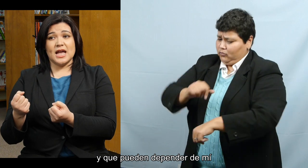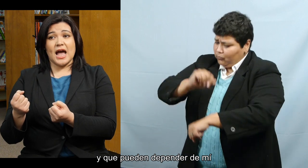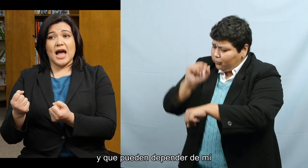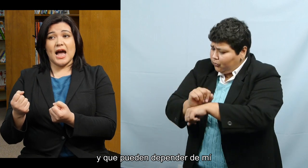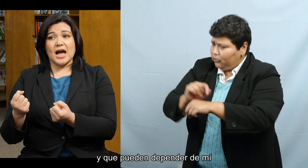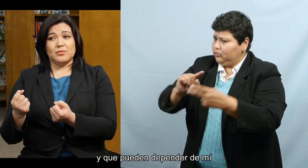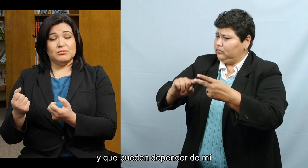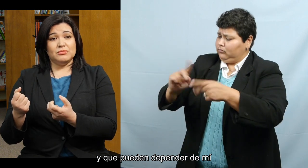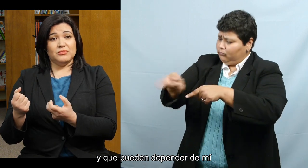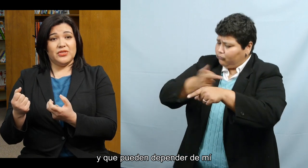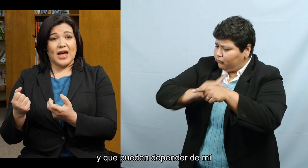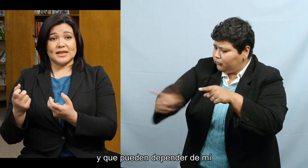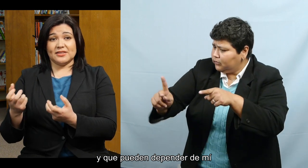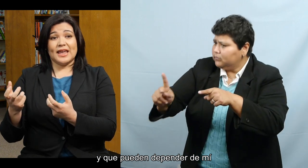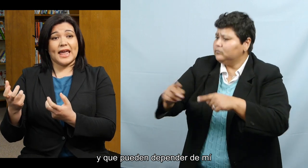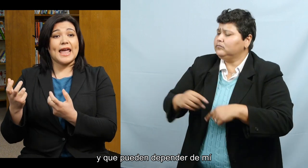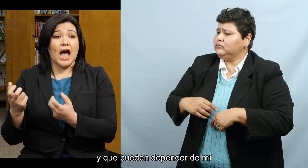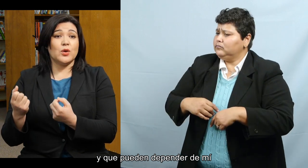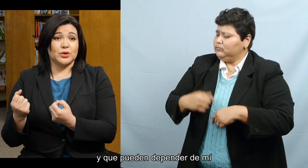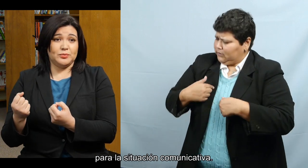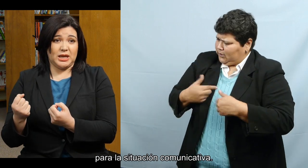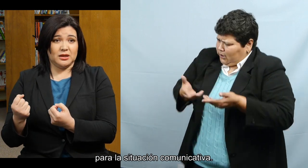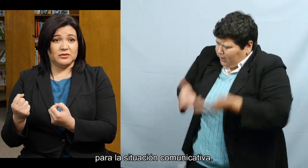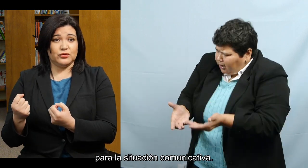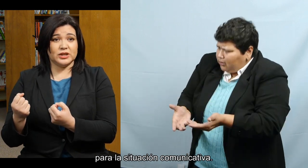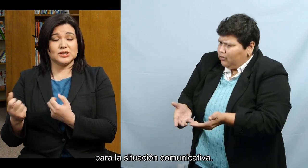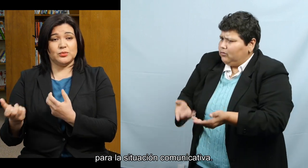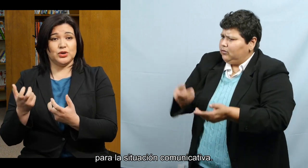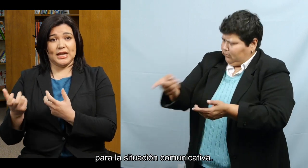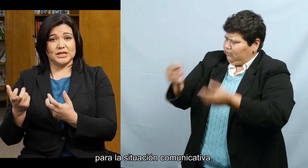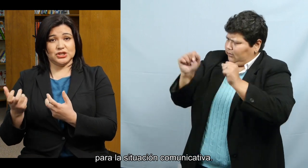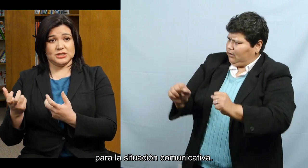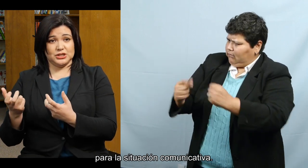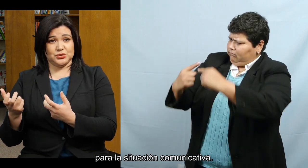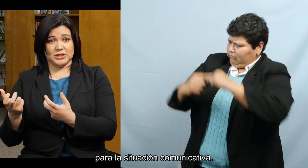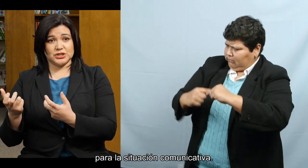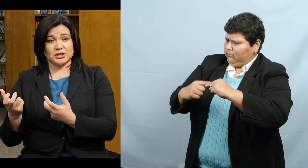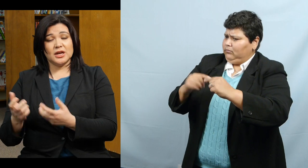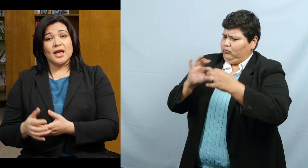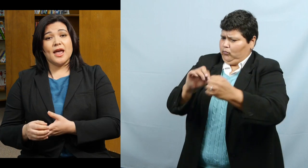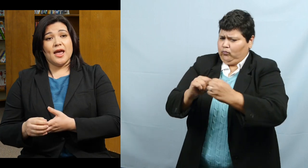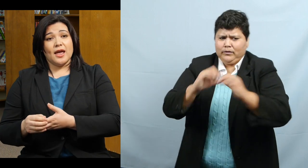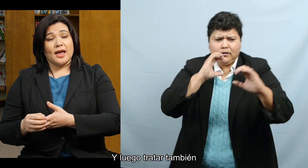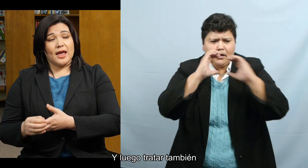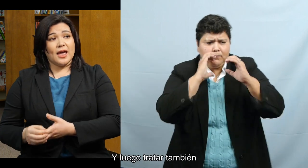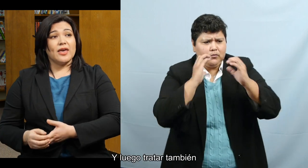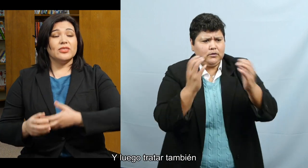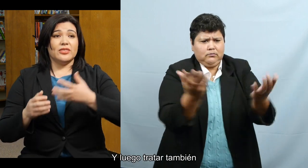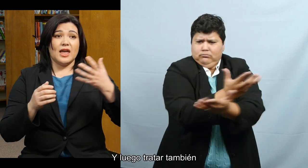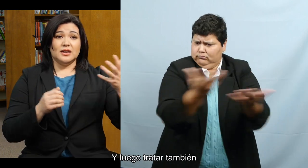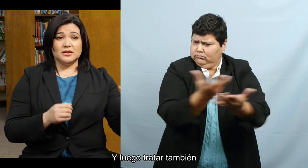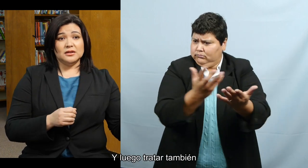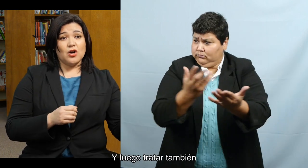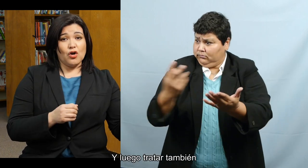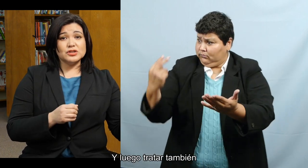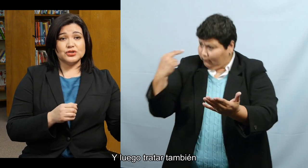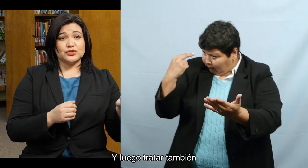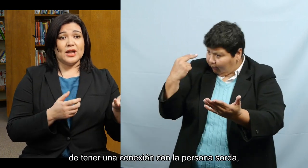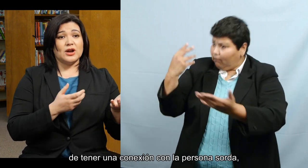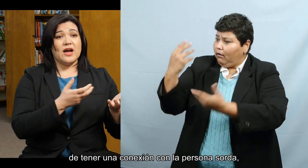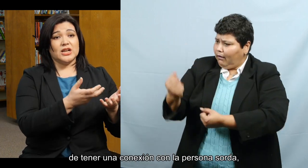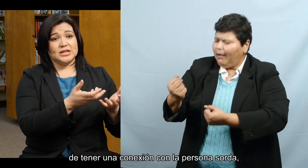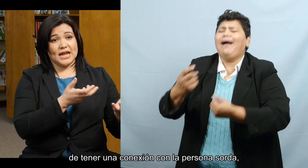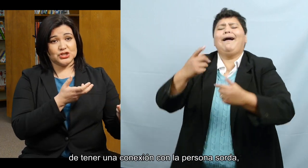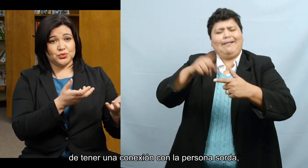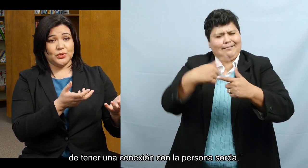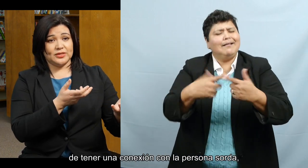that they can count on me for this communication situation. And then also